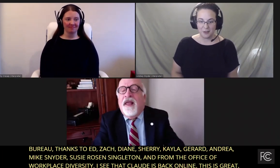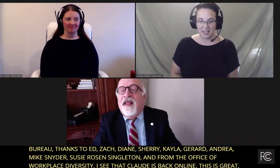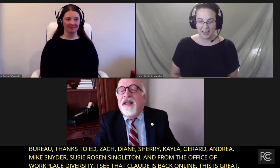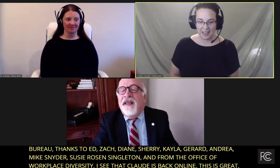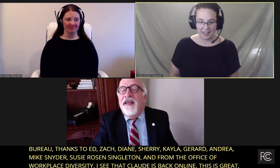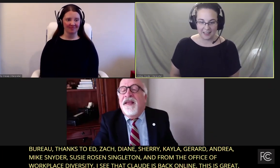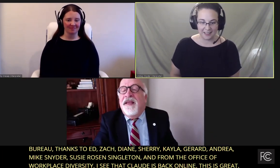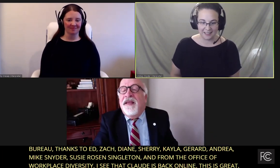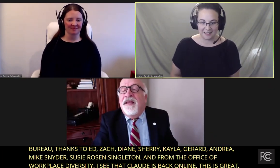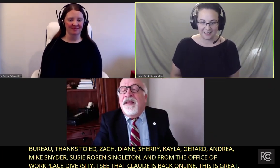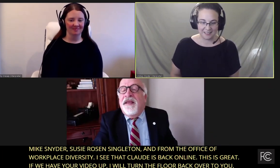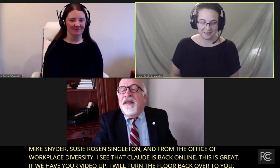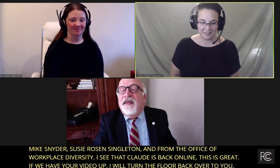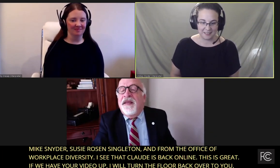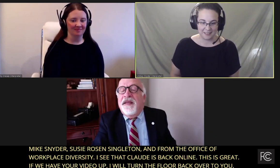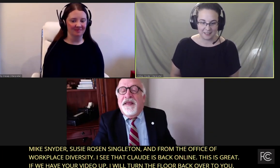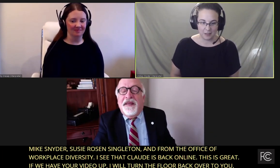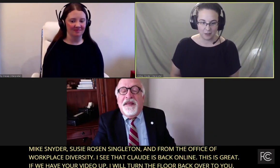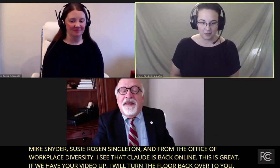Okay.